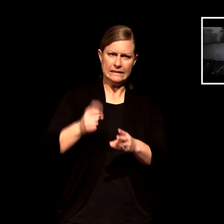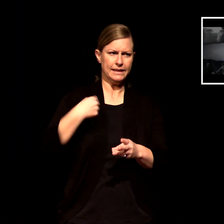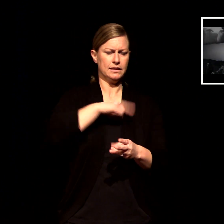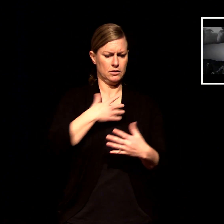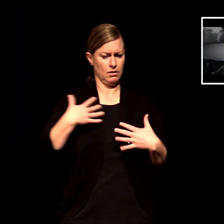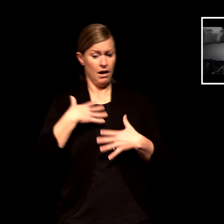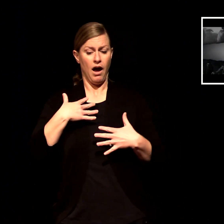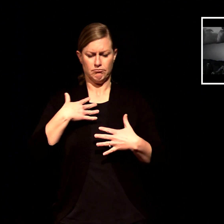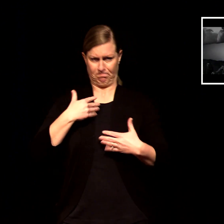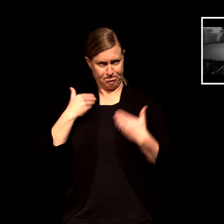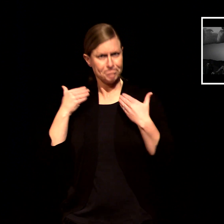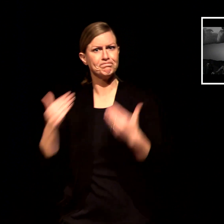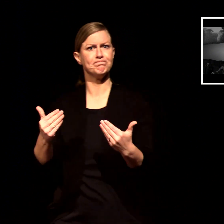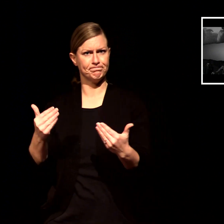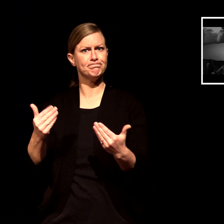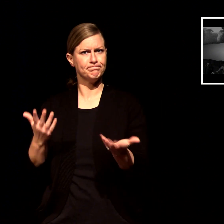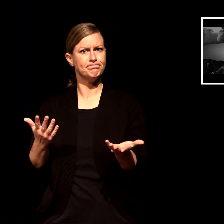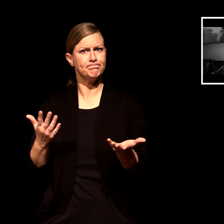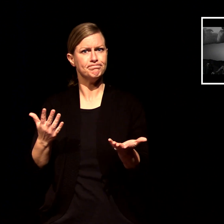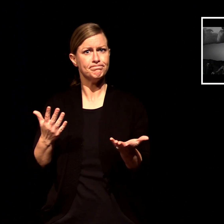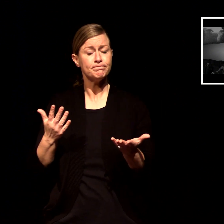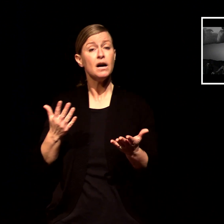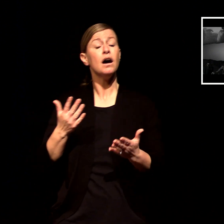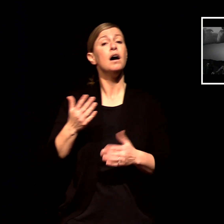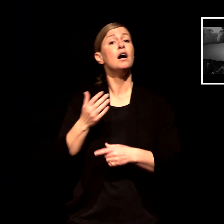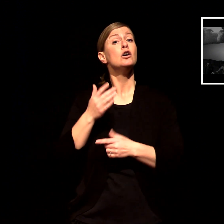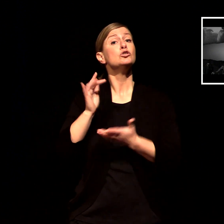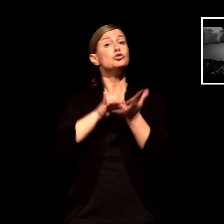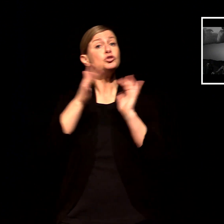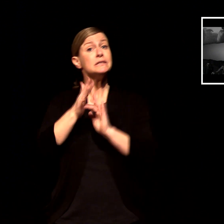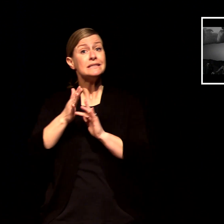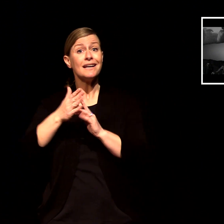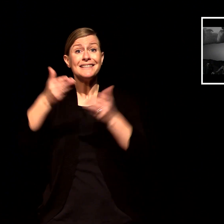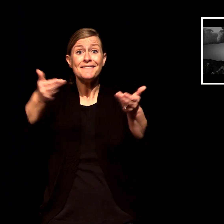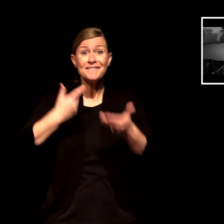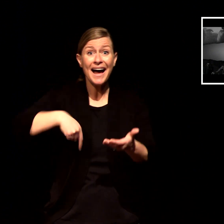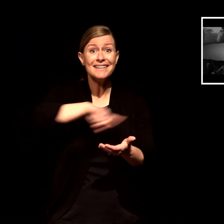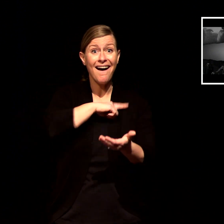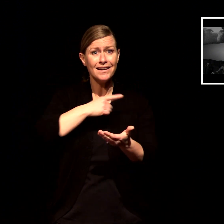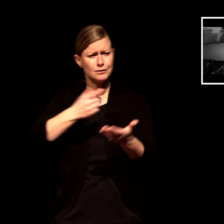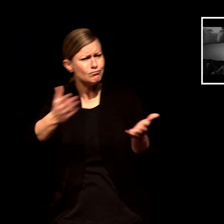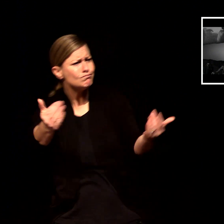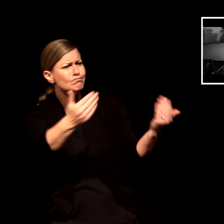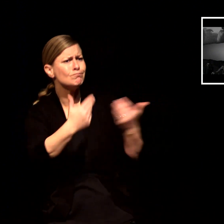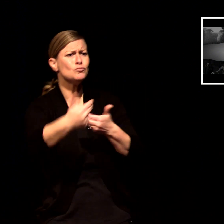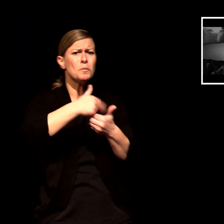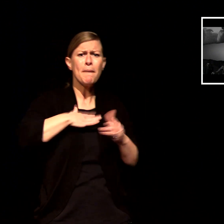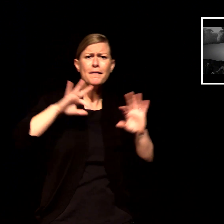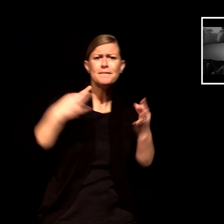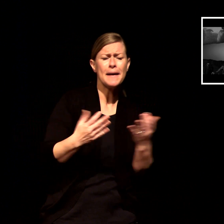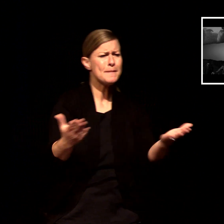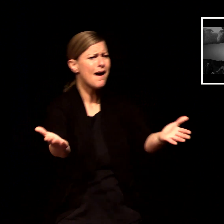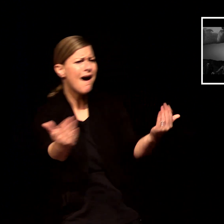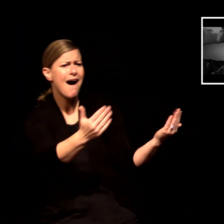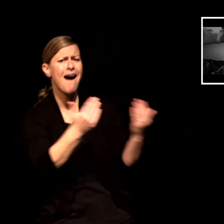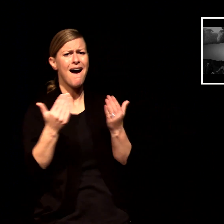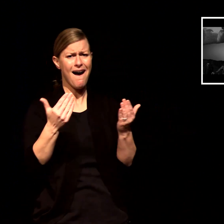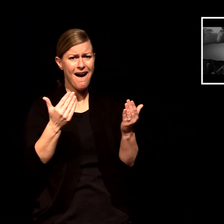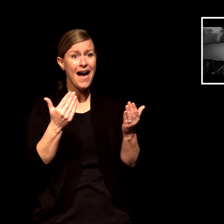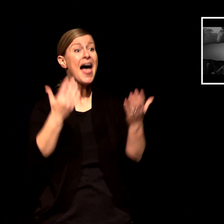invited in to be sent out we see this all throughout scripture god invites abraham to come close and then he sends him out